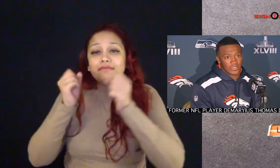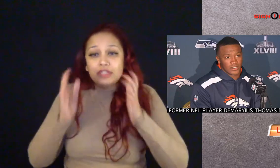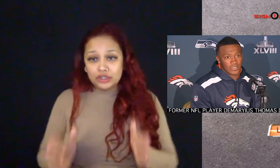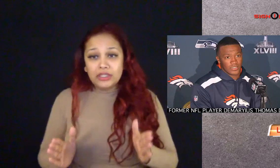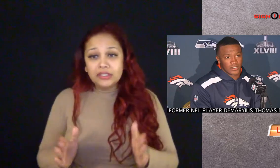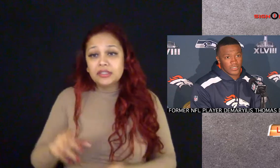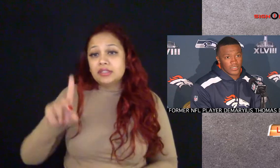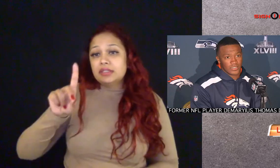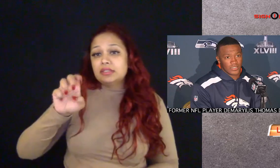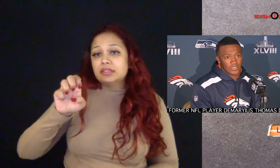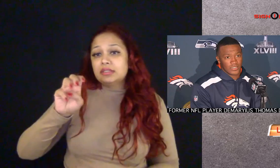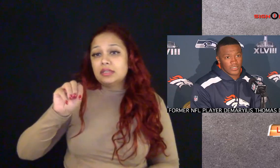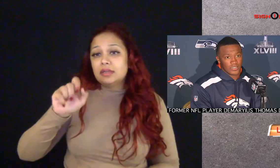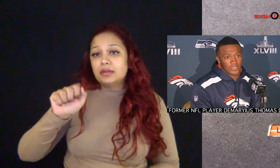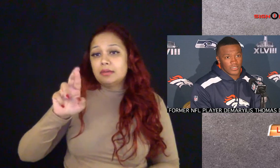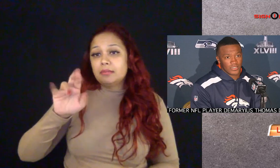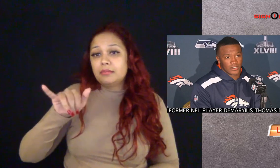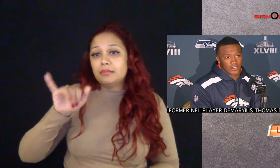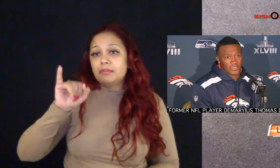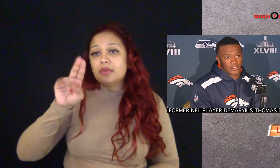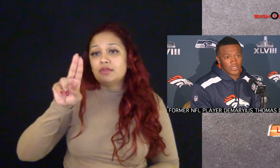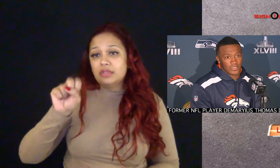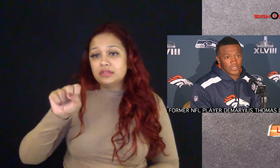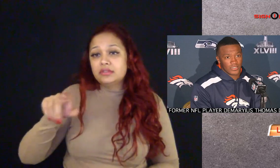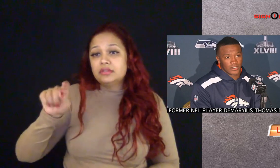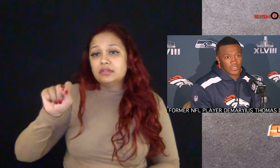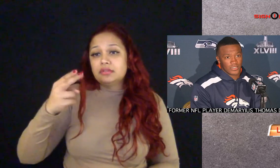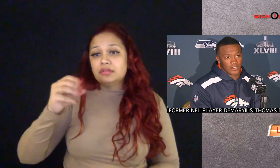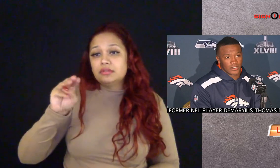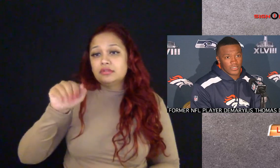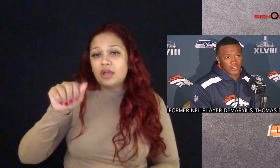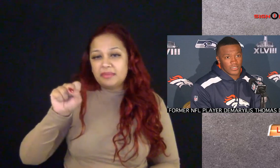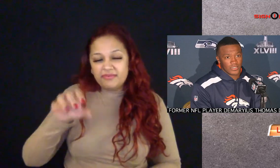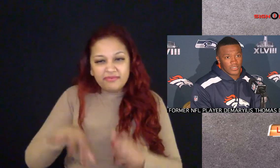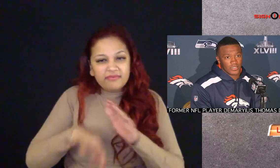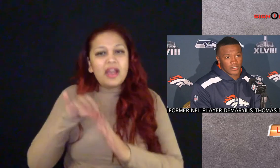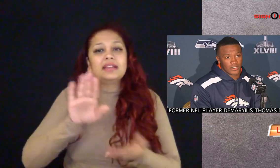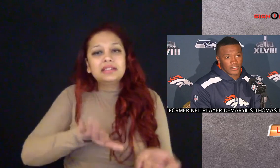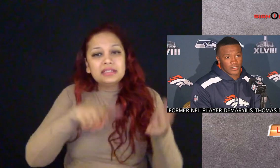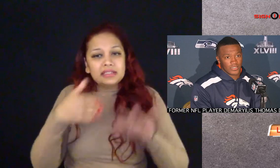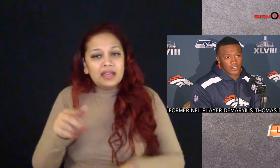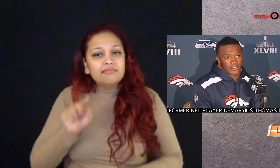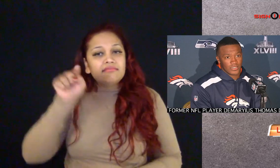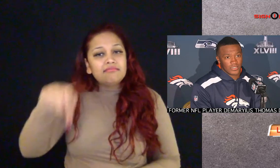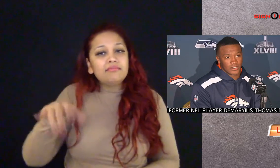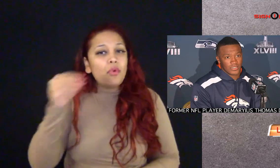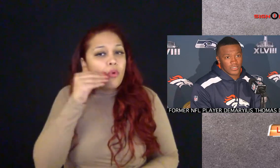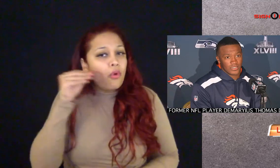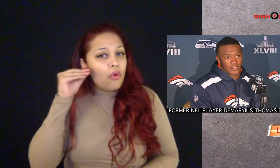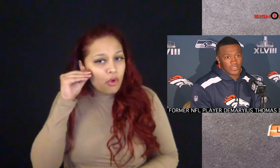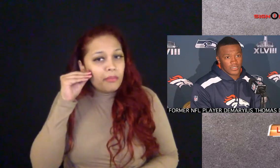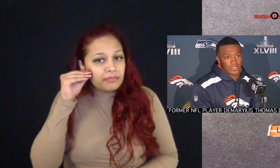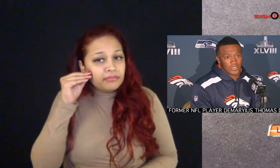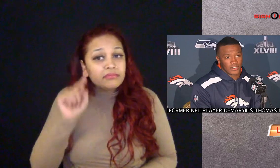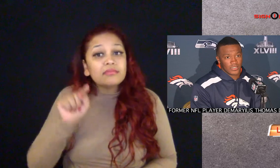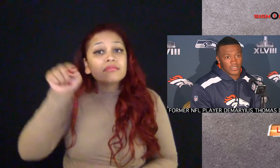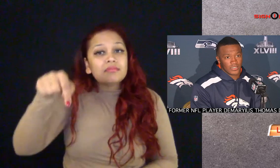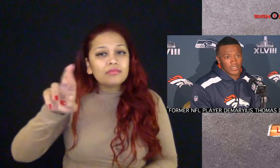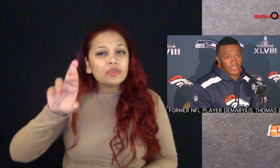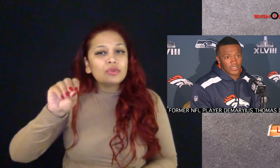Police say former NFL wide receiver Demarius Thomas was found dead at his home in Roswell, Georgia, last